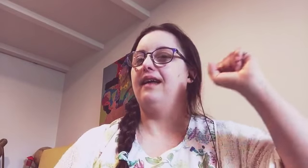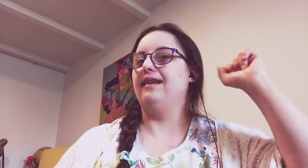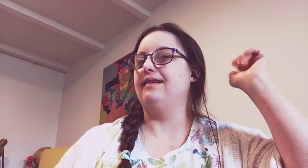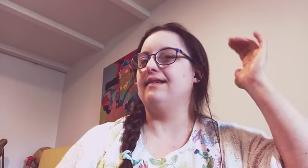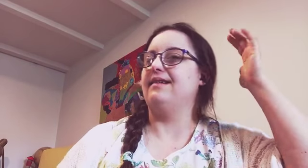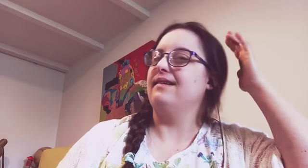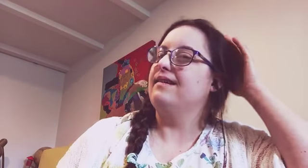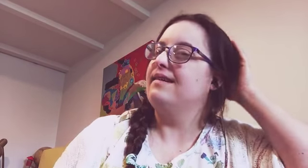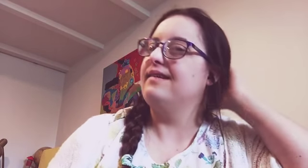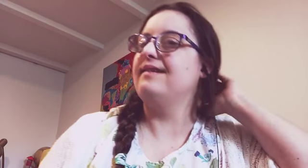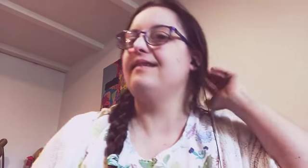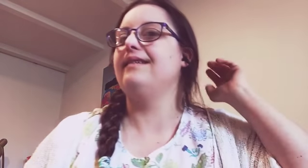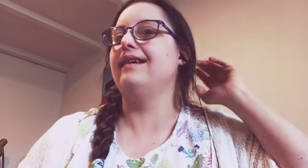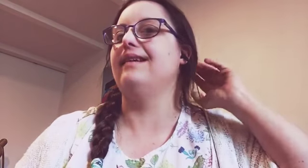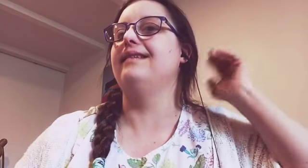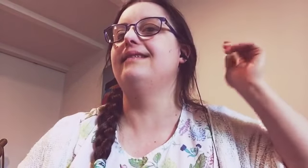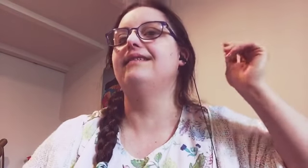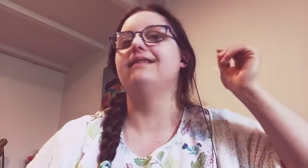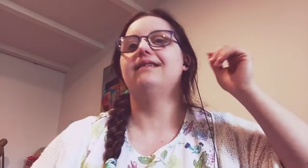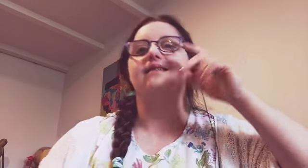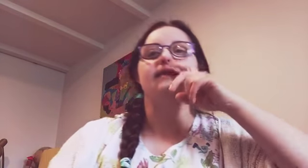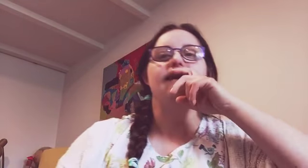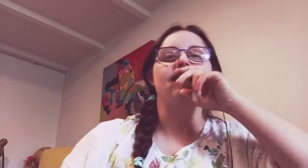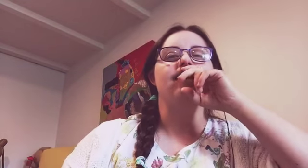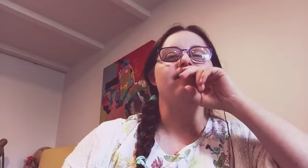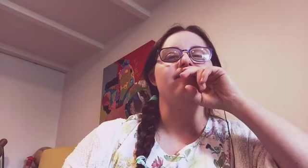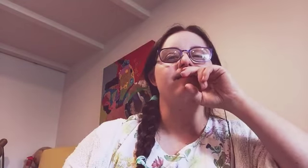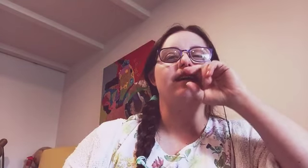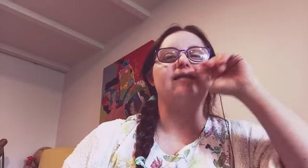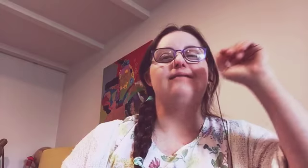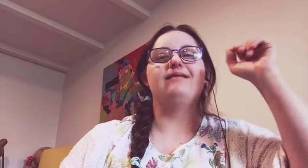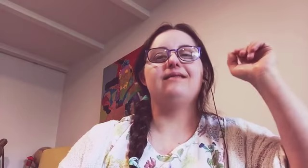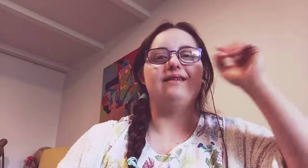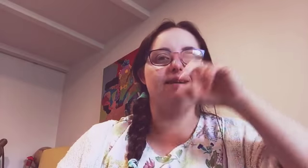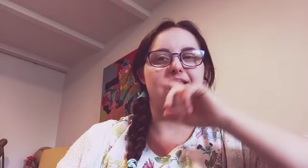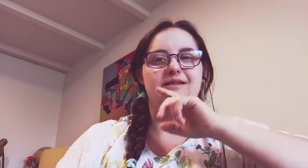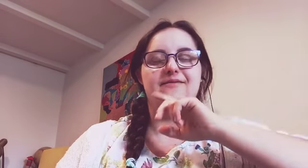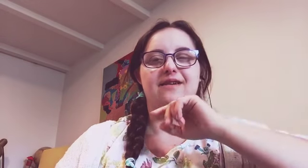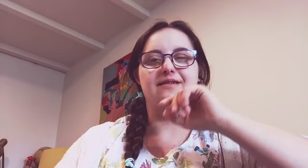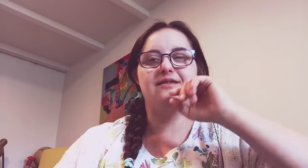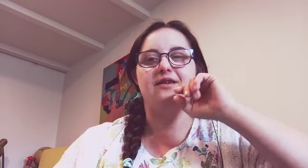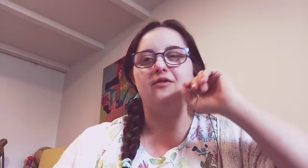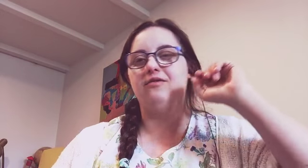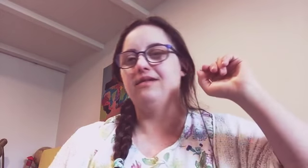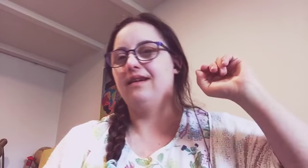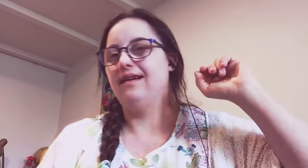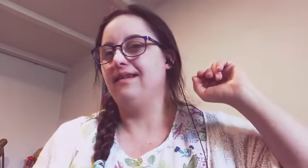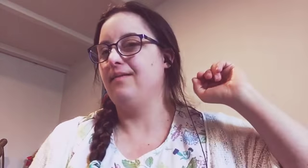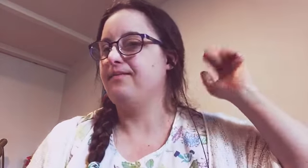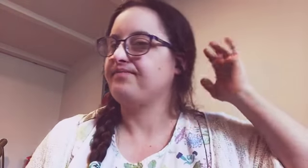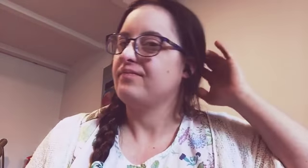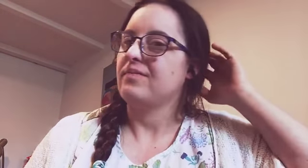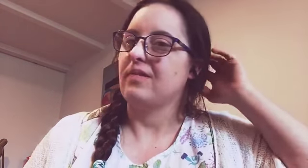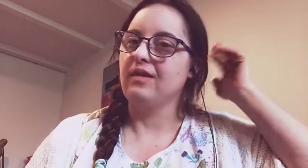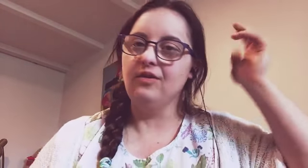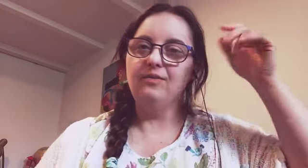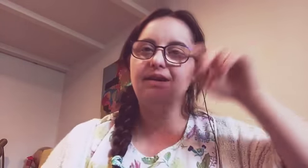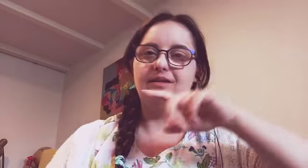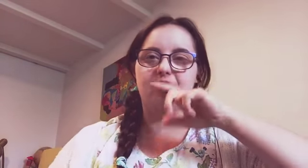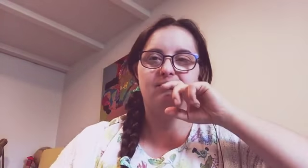yeah, it's a lot of fun to use and it could be a little